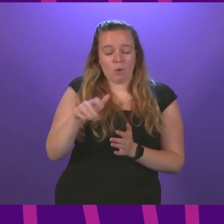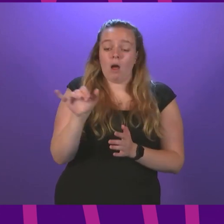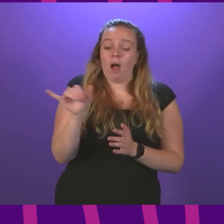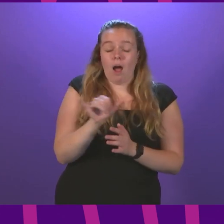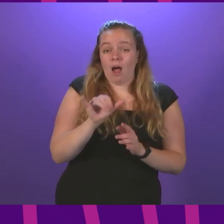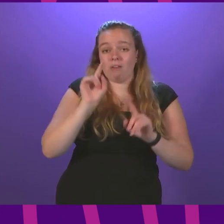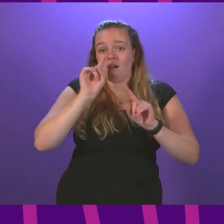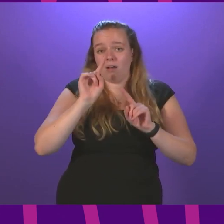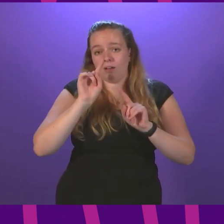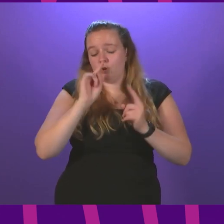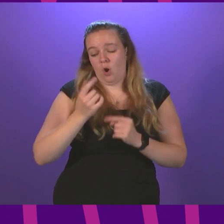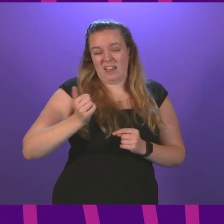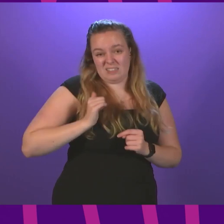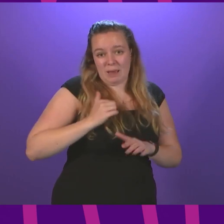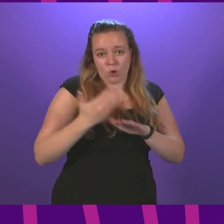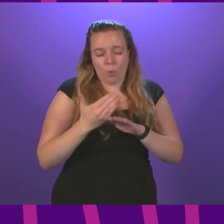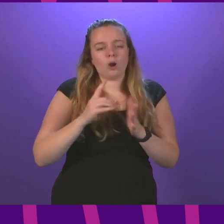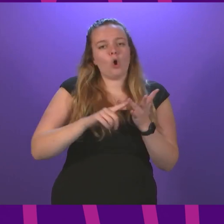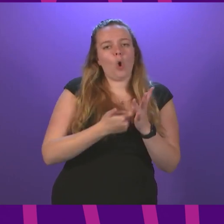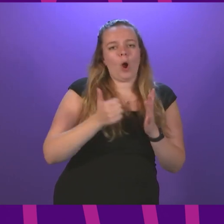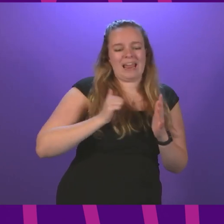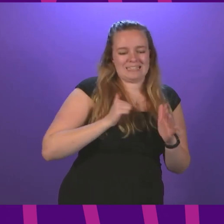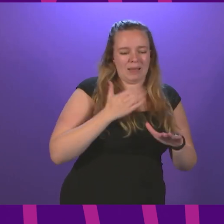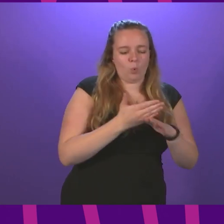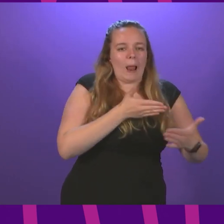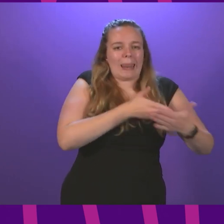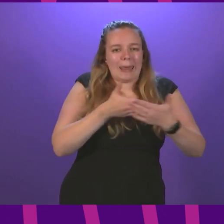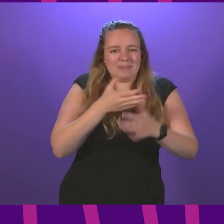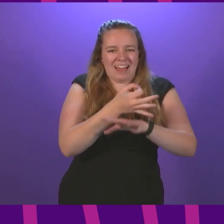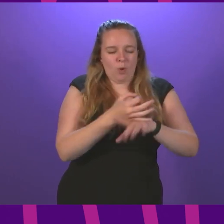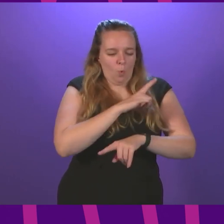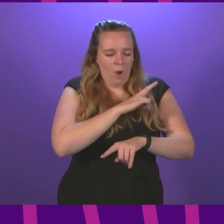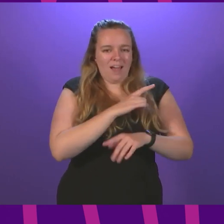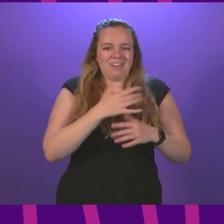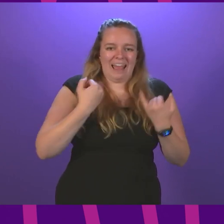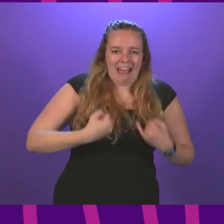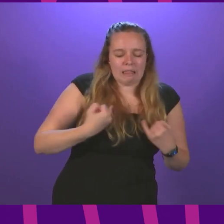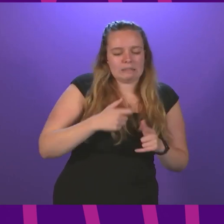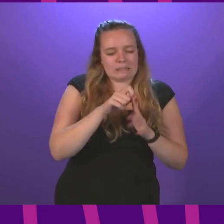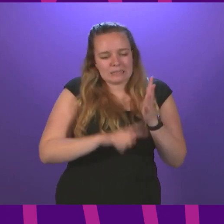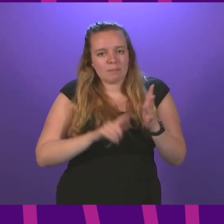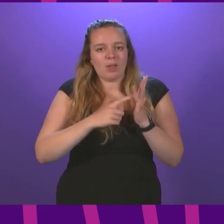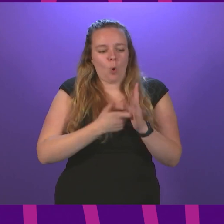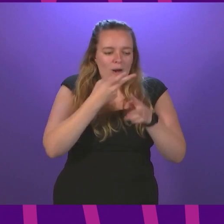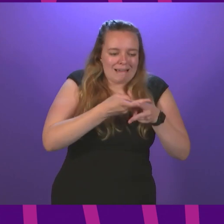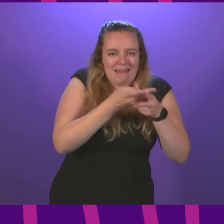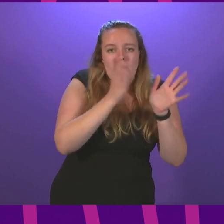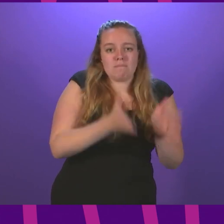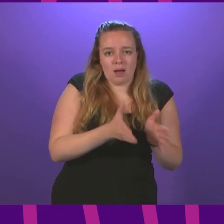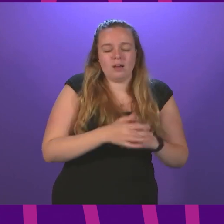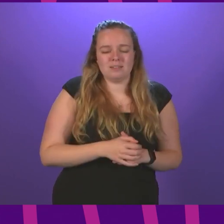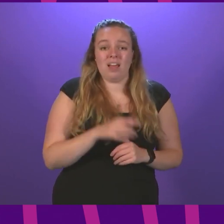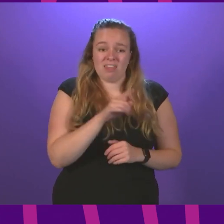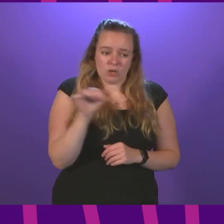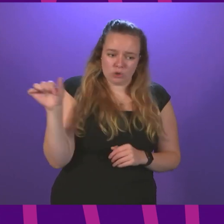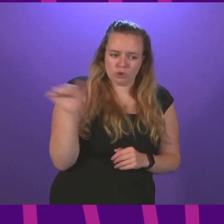not expected to work or are expected to work more limited hours due to illness, disability or caring commitments. They deserve